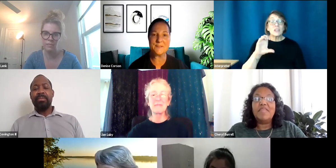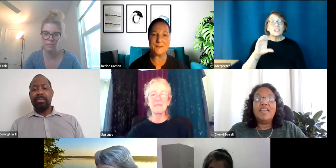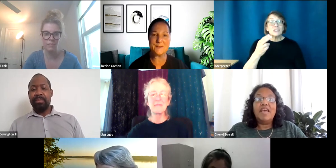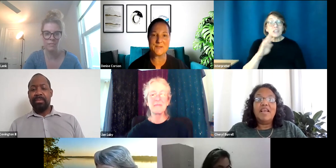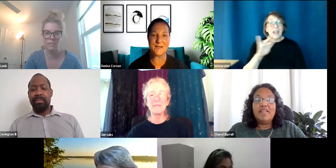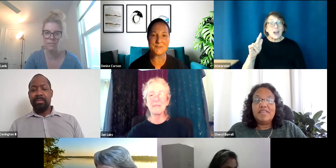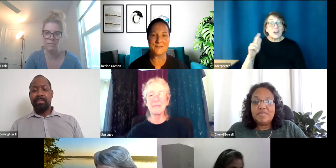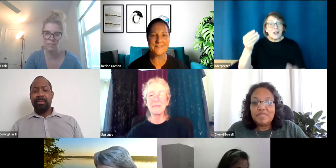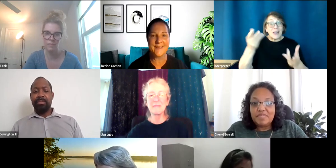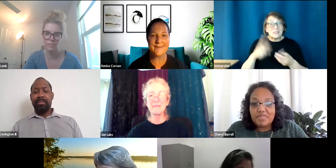give us a little introduction.